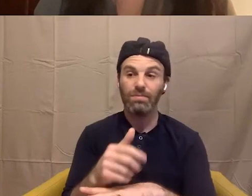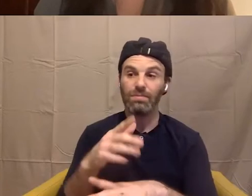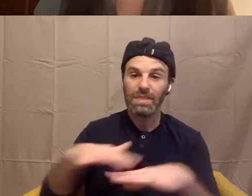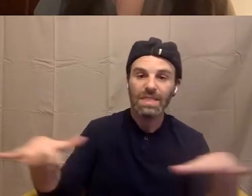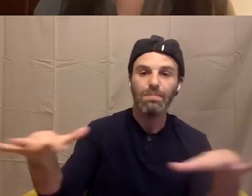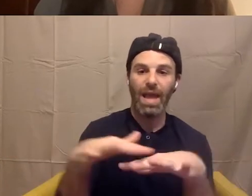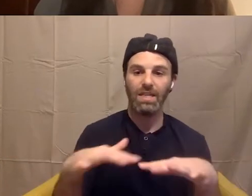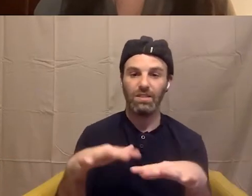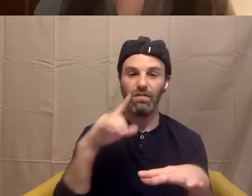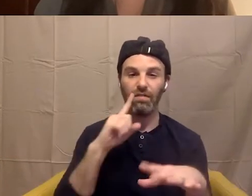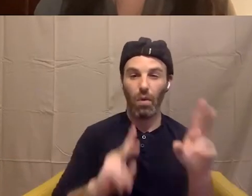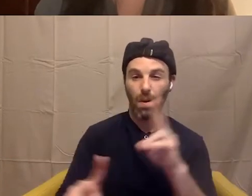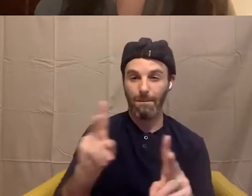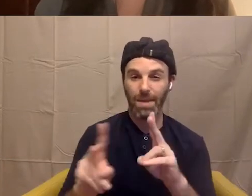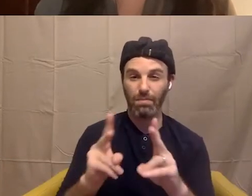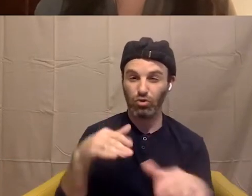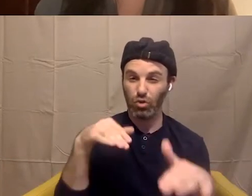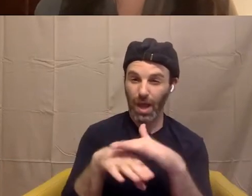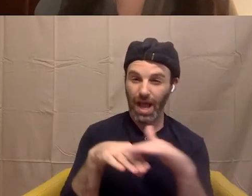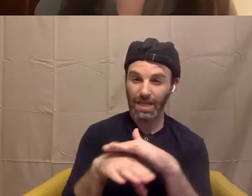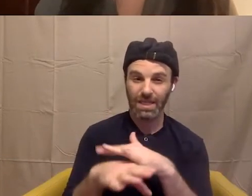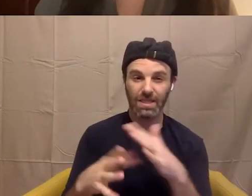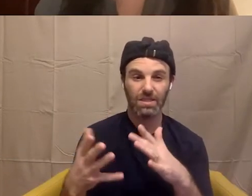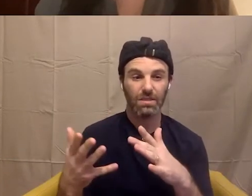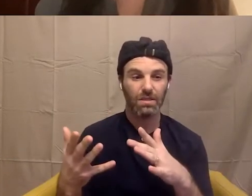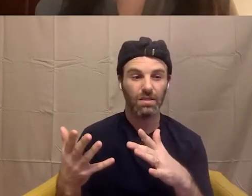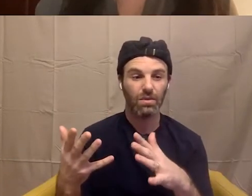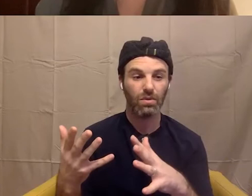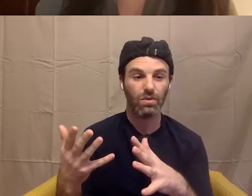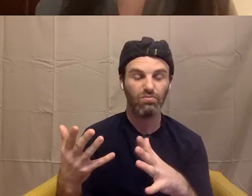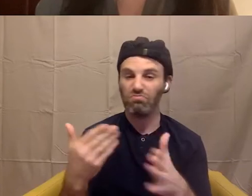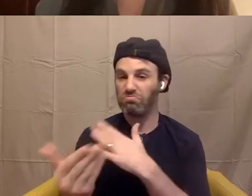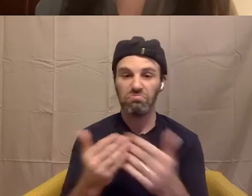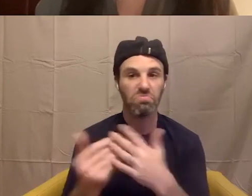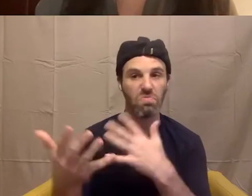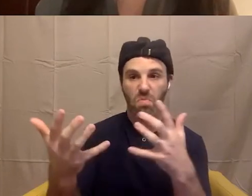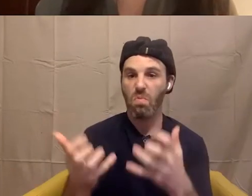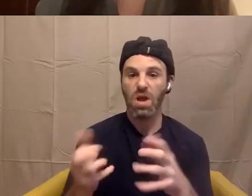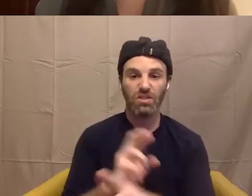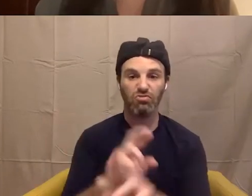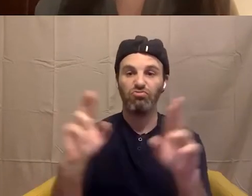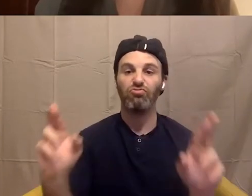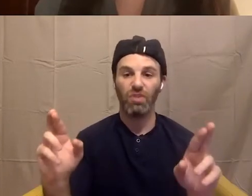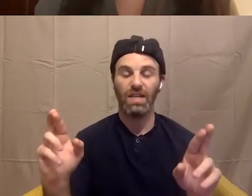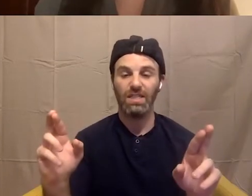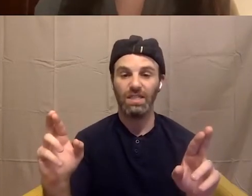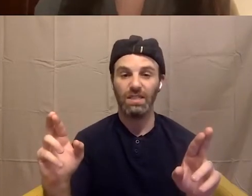for people to access in whatever ways they're ready to and able to. And